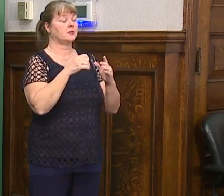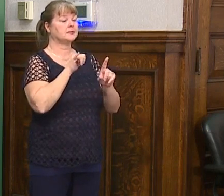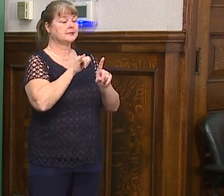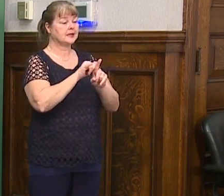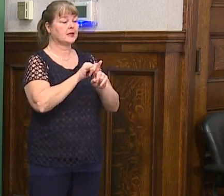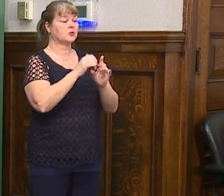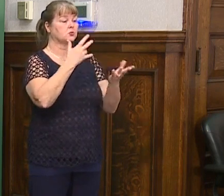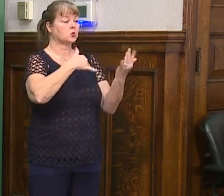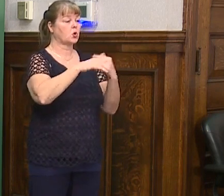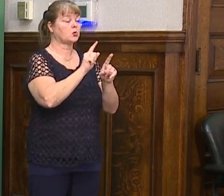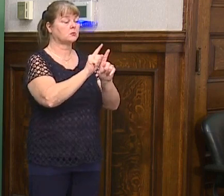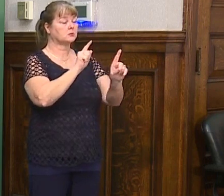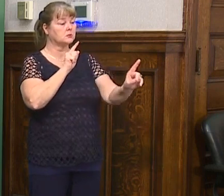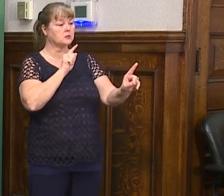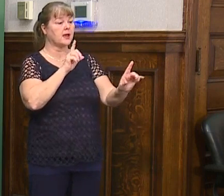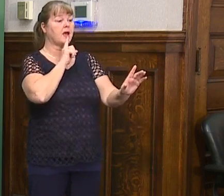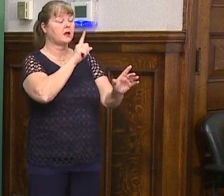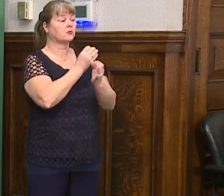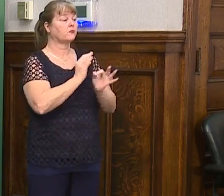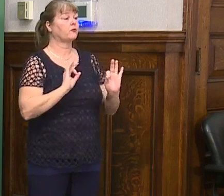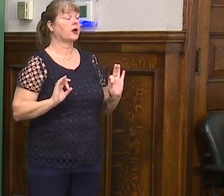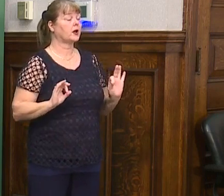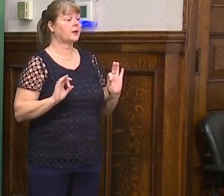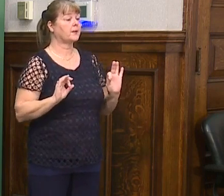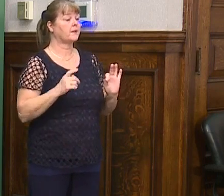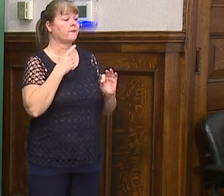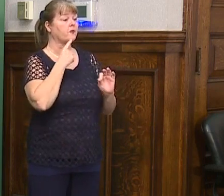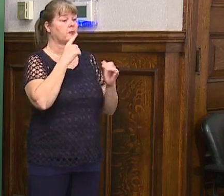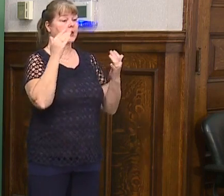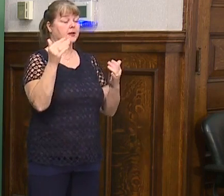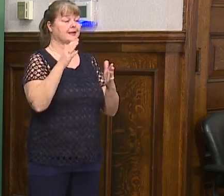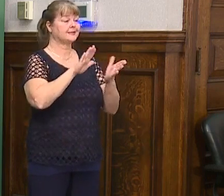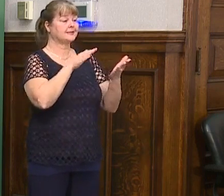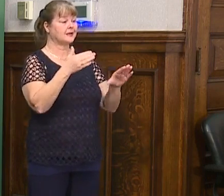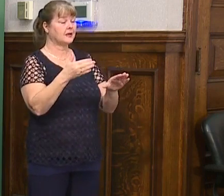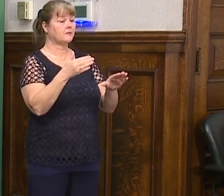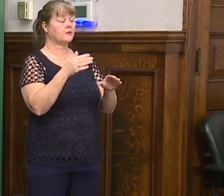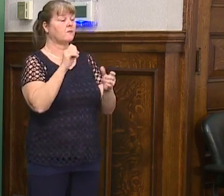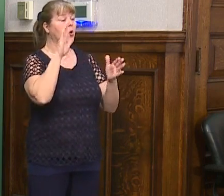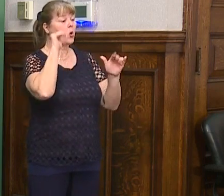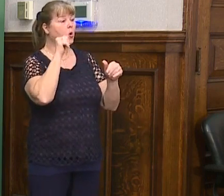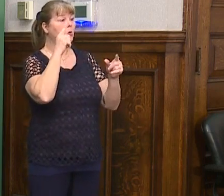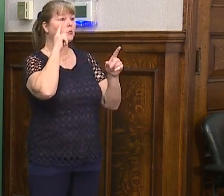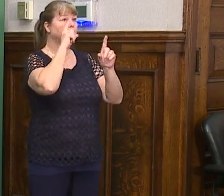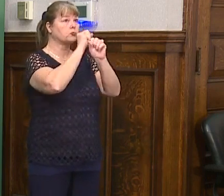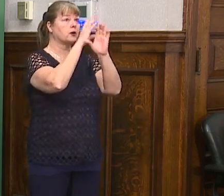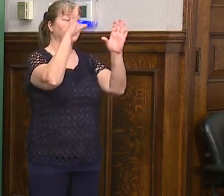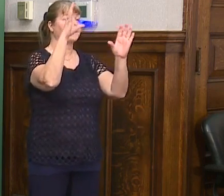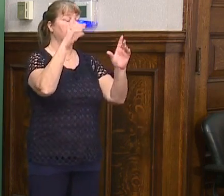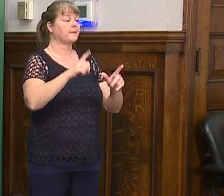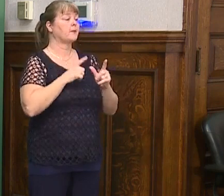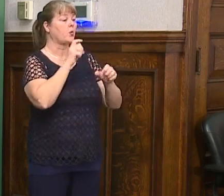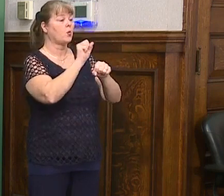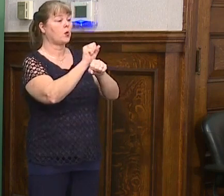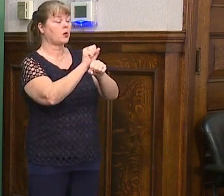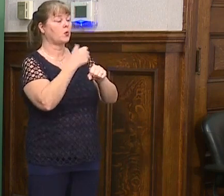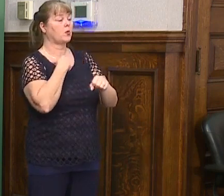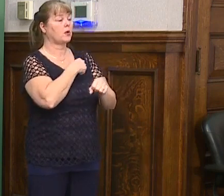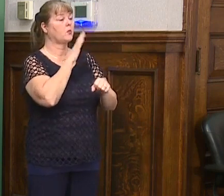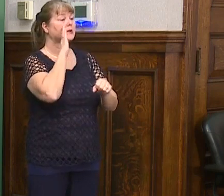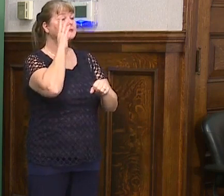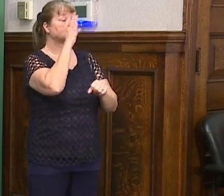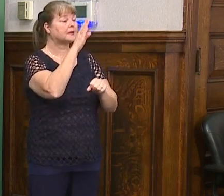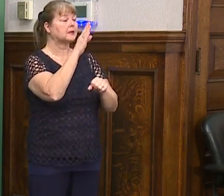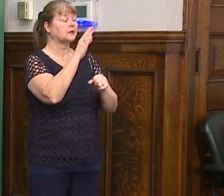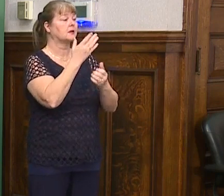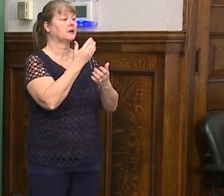distancing to our actual freedom and from the apparent death of hopes, dreams and livelihoods, we will see